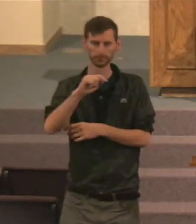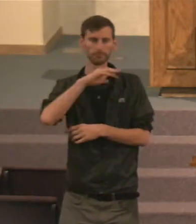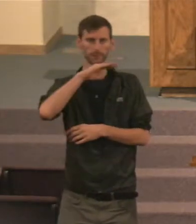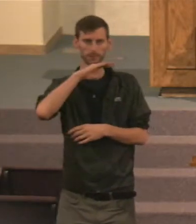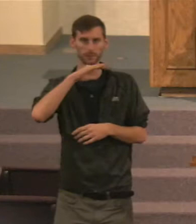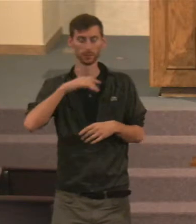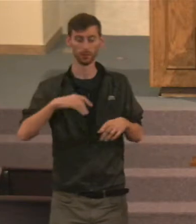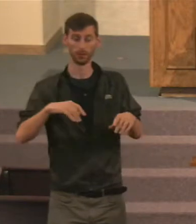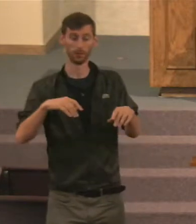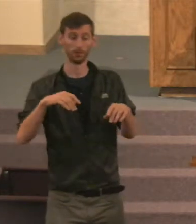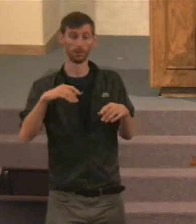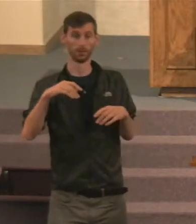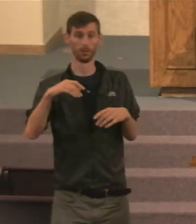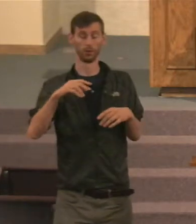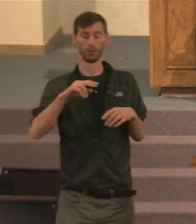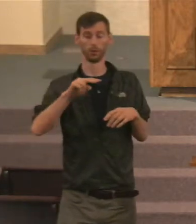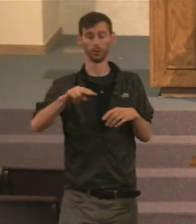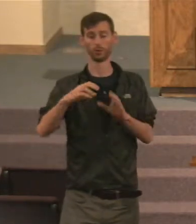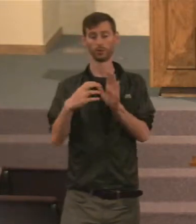19,